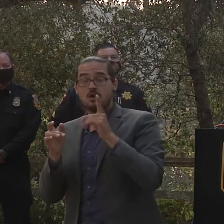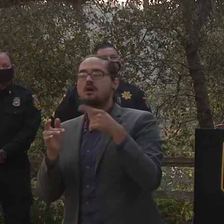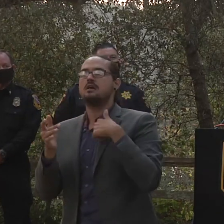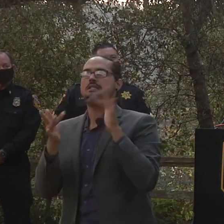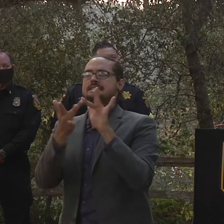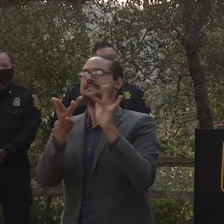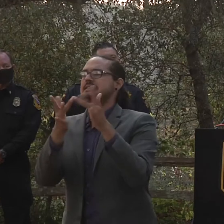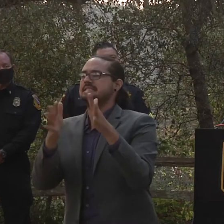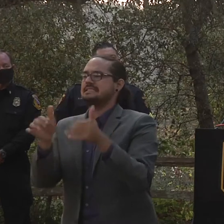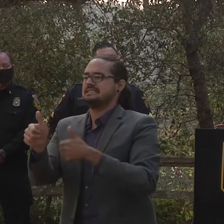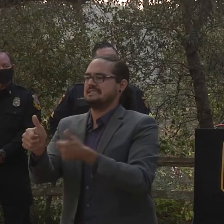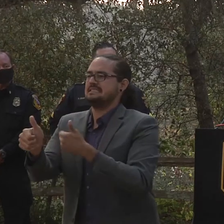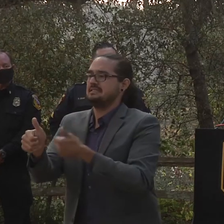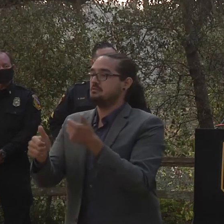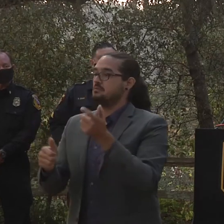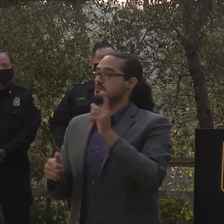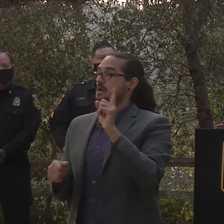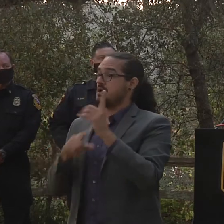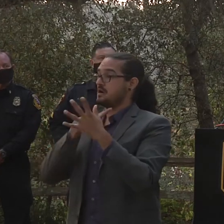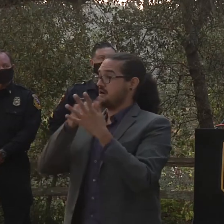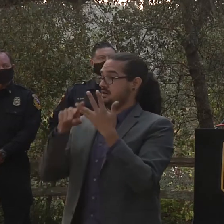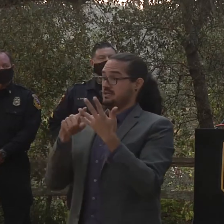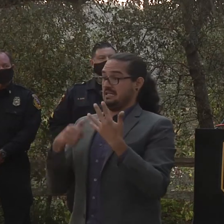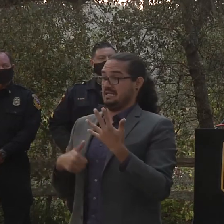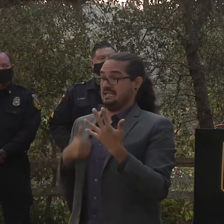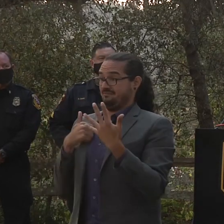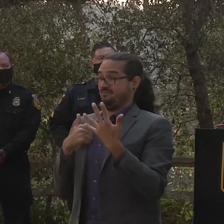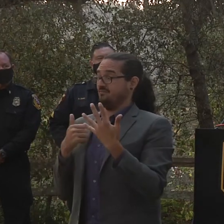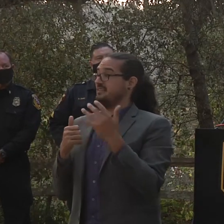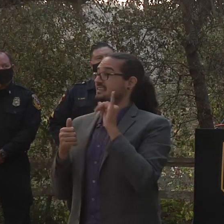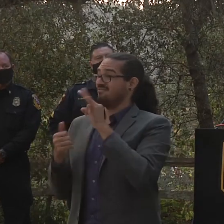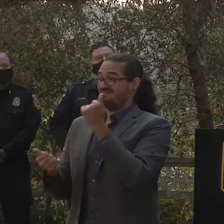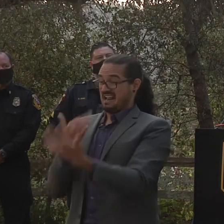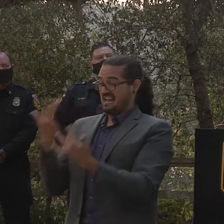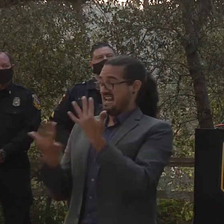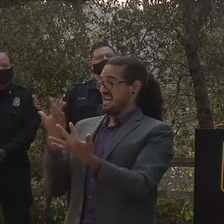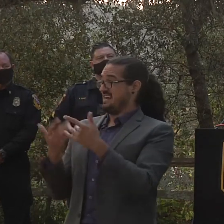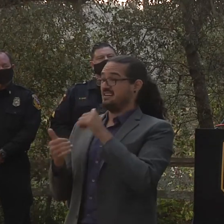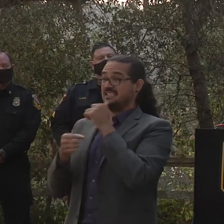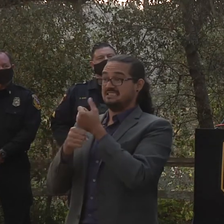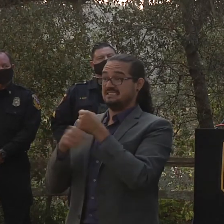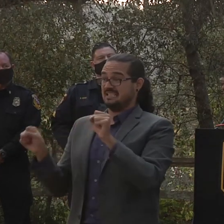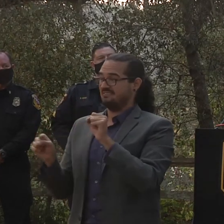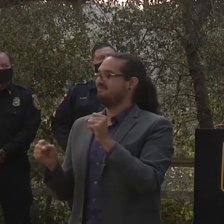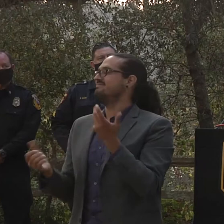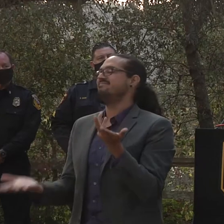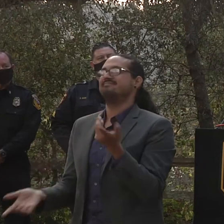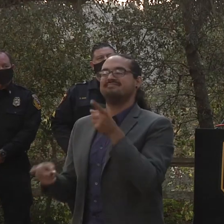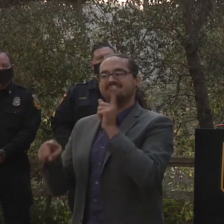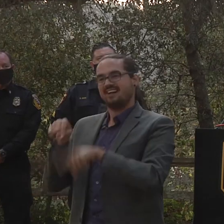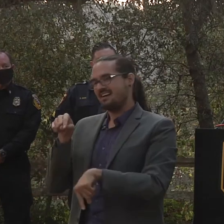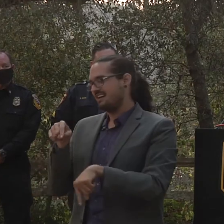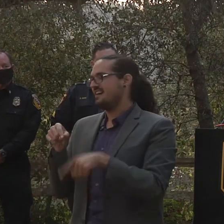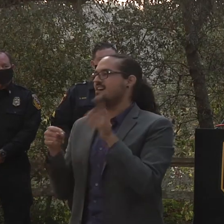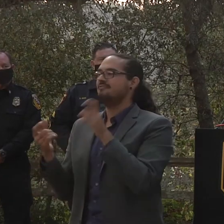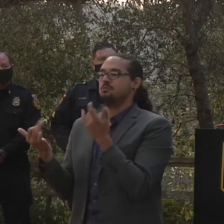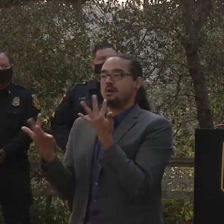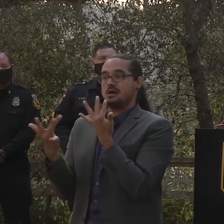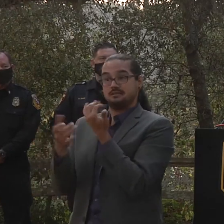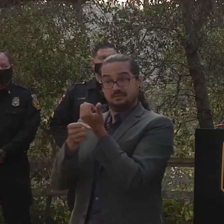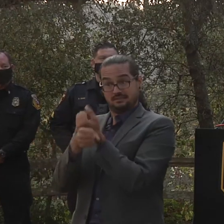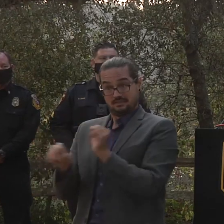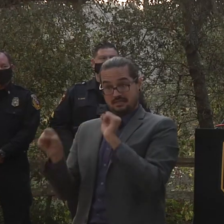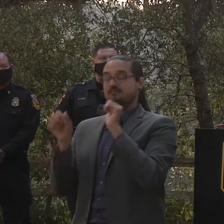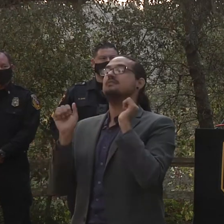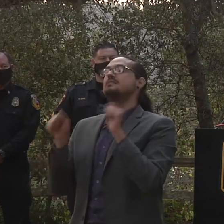may have resided and if that area is impacted by fire it you know obviously we're waiting for that area to be clear before we can get in there to uh to do further